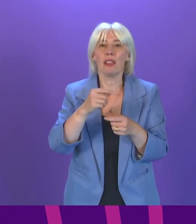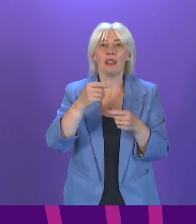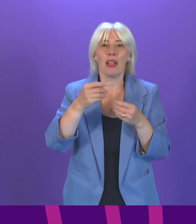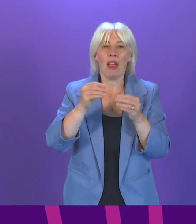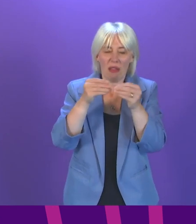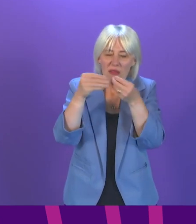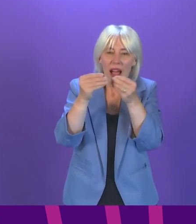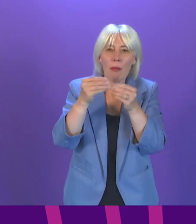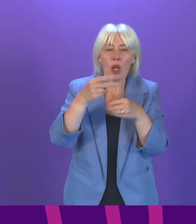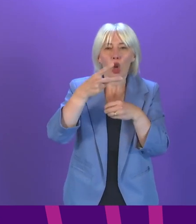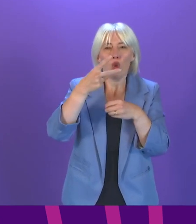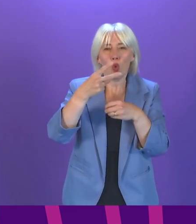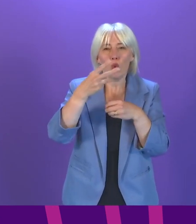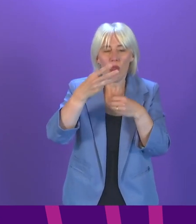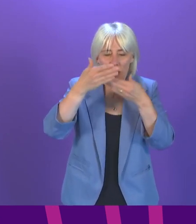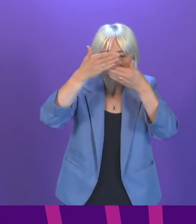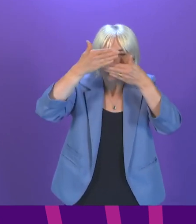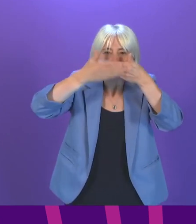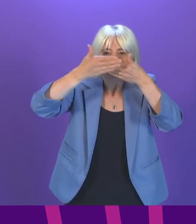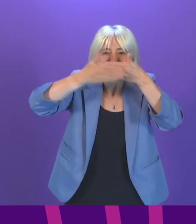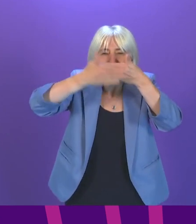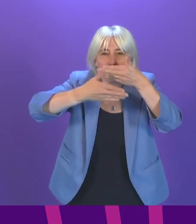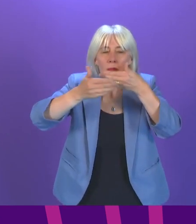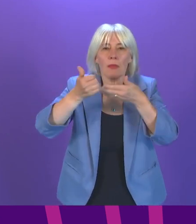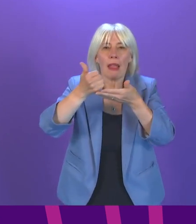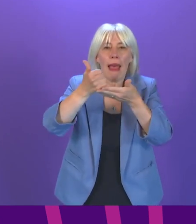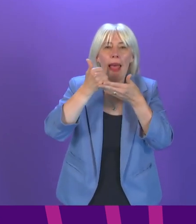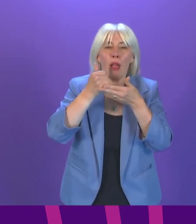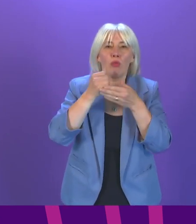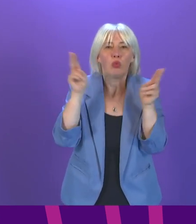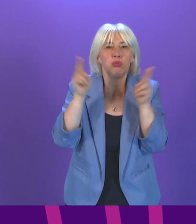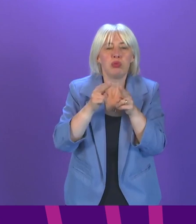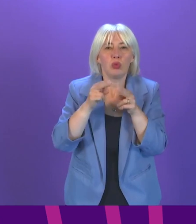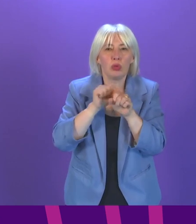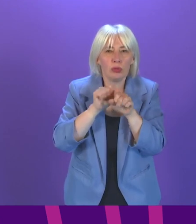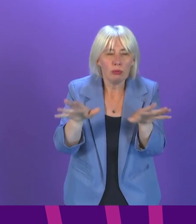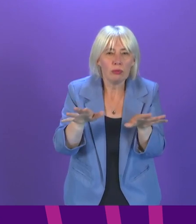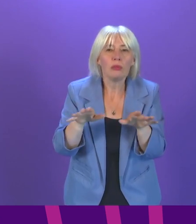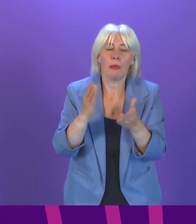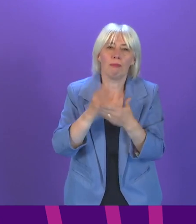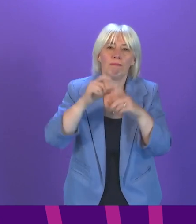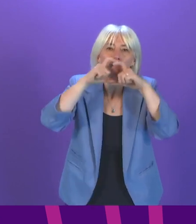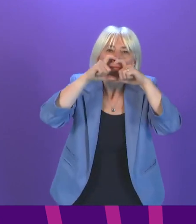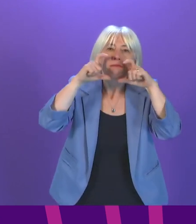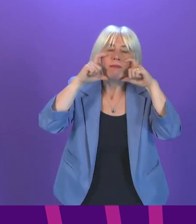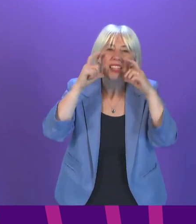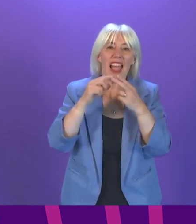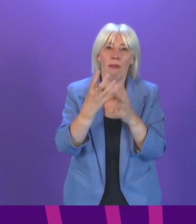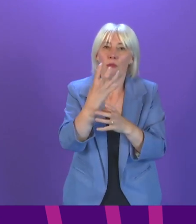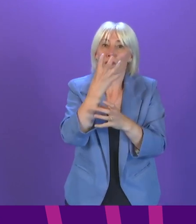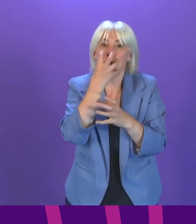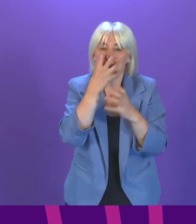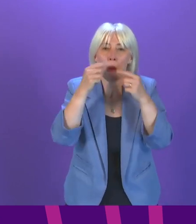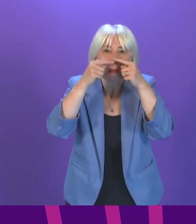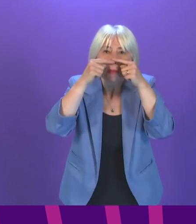preferably three layers do help to reduce transmission. Face coverings, of course, are most effective when they are fit correctly